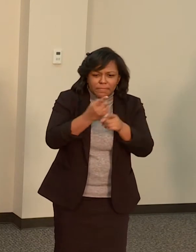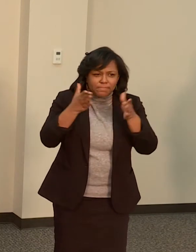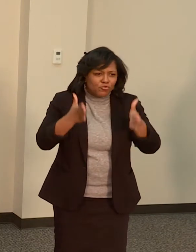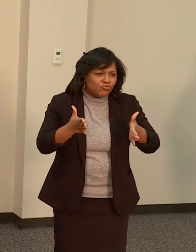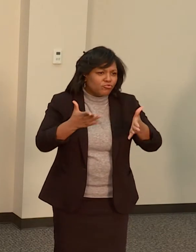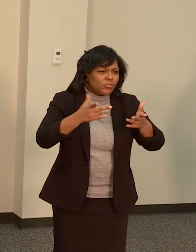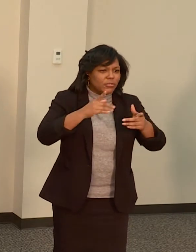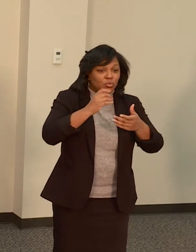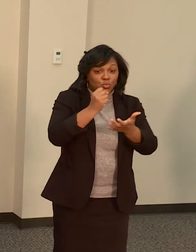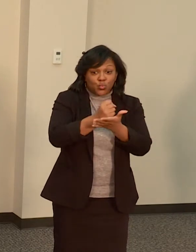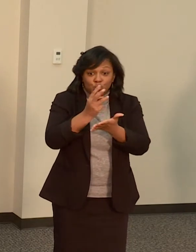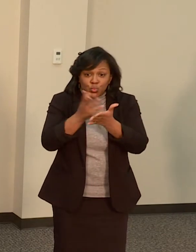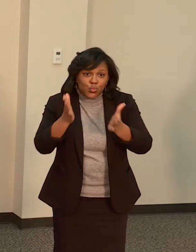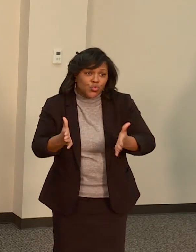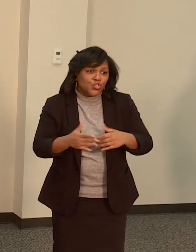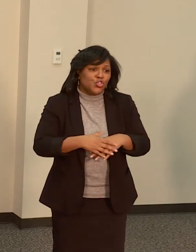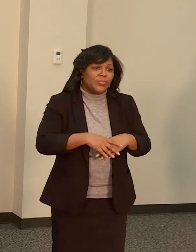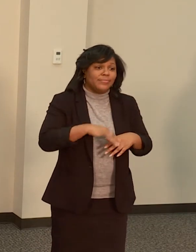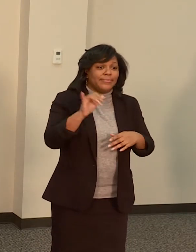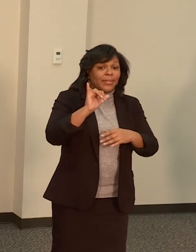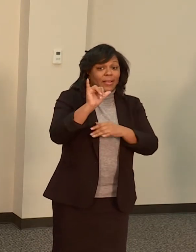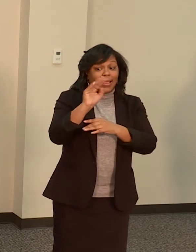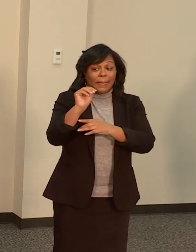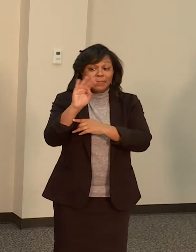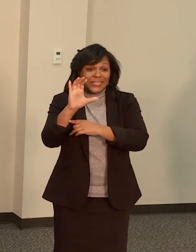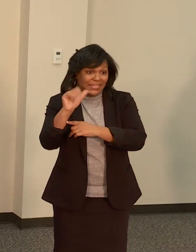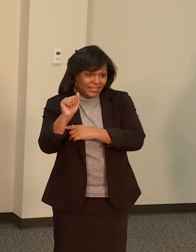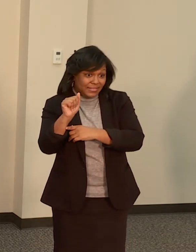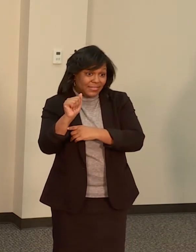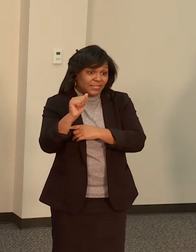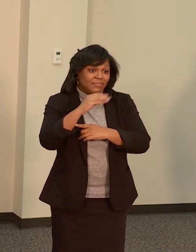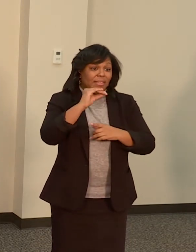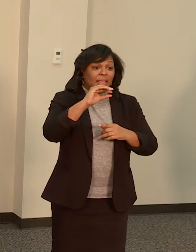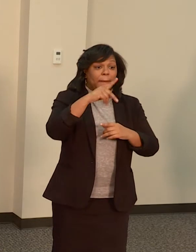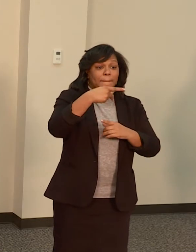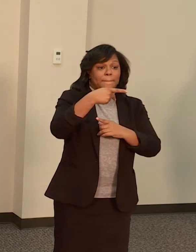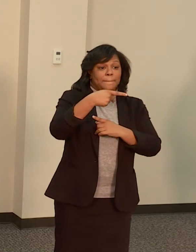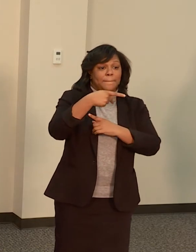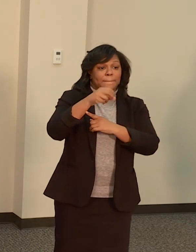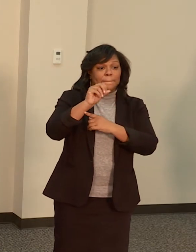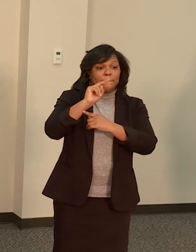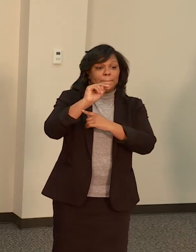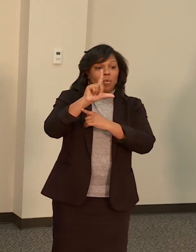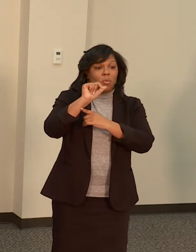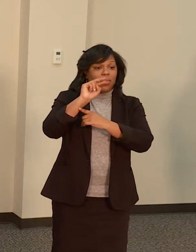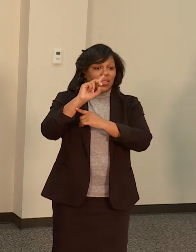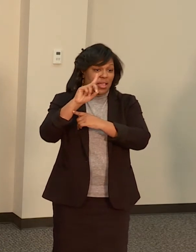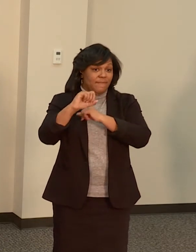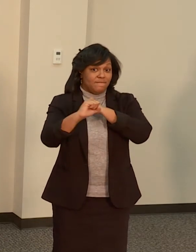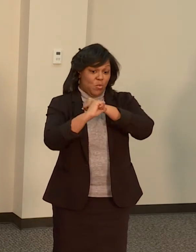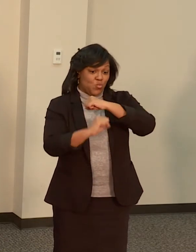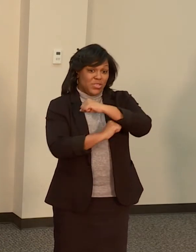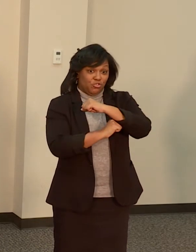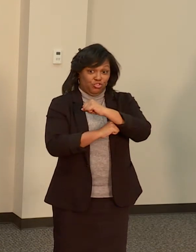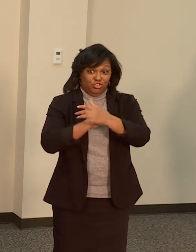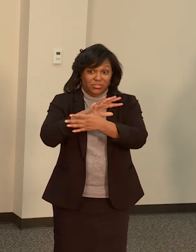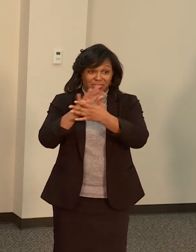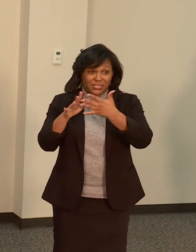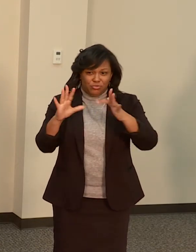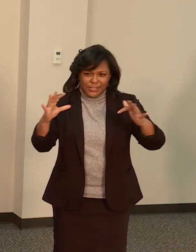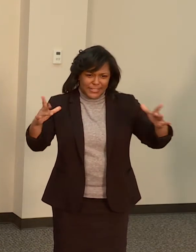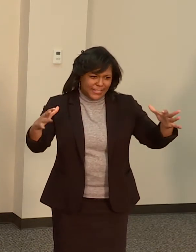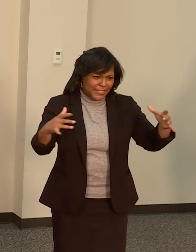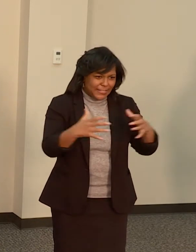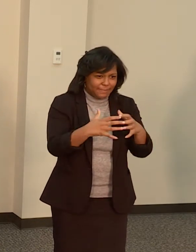YMCA, and the Pollad Foundation in order to surround families with the needed and right supports.